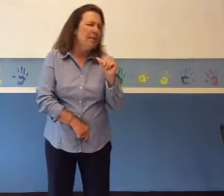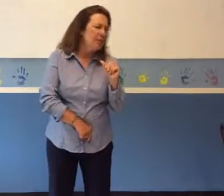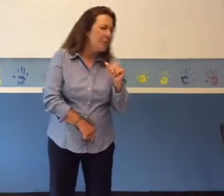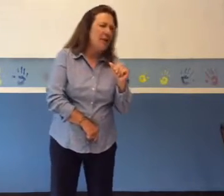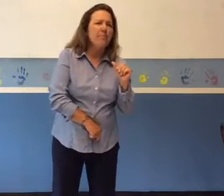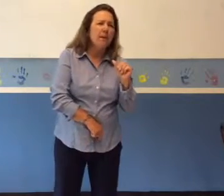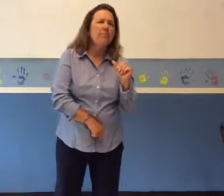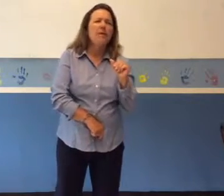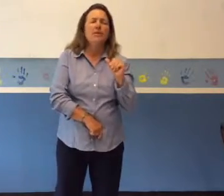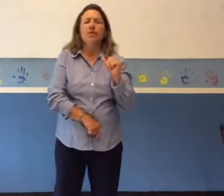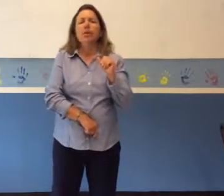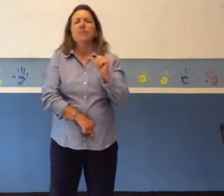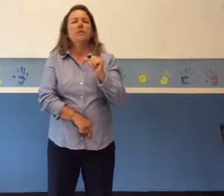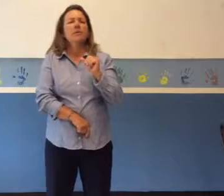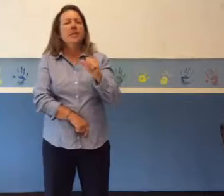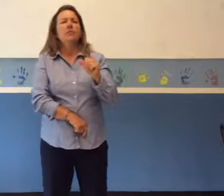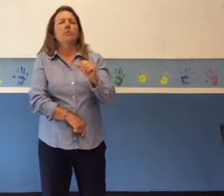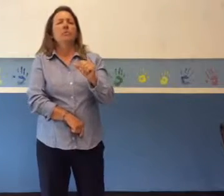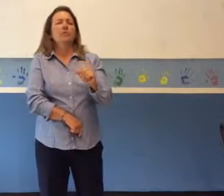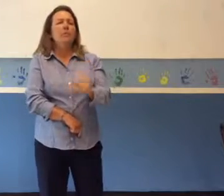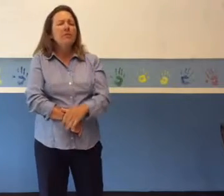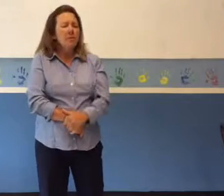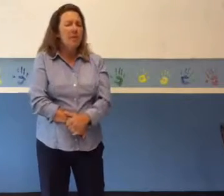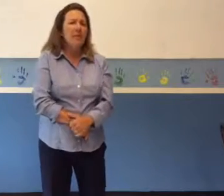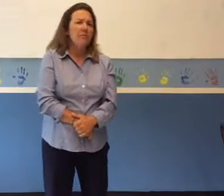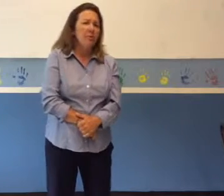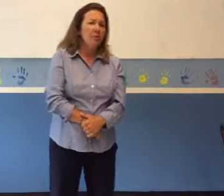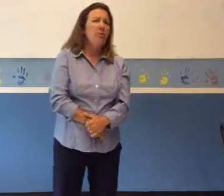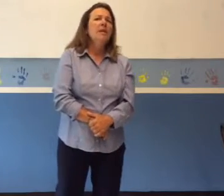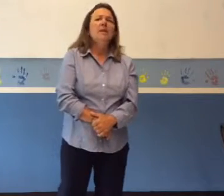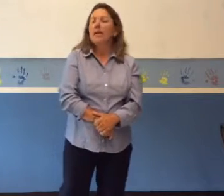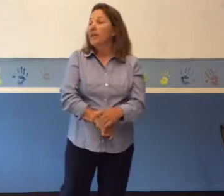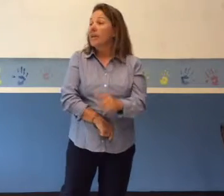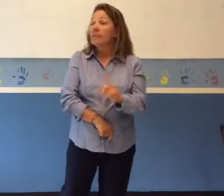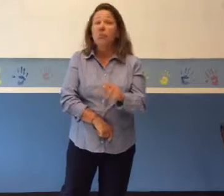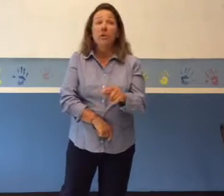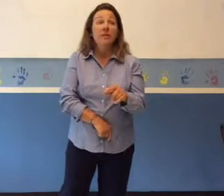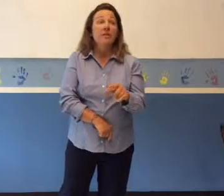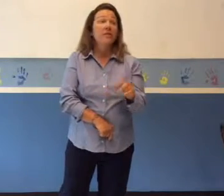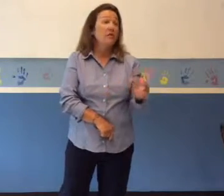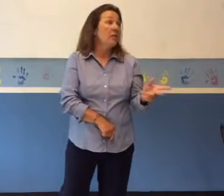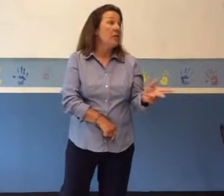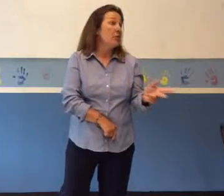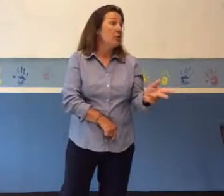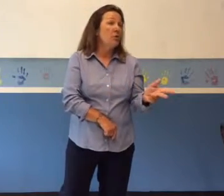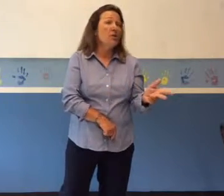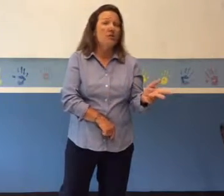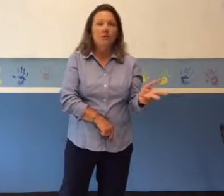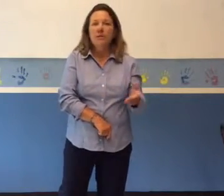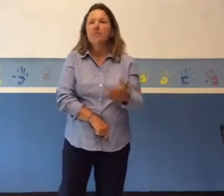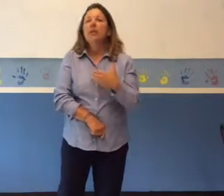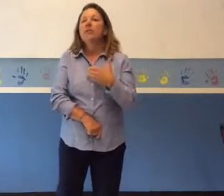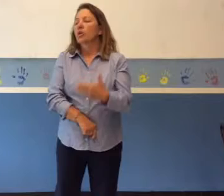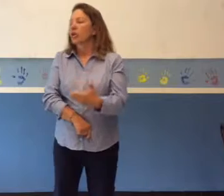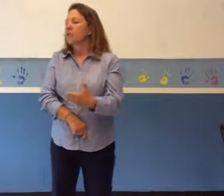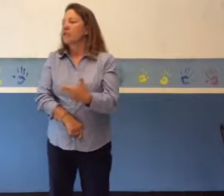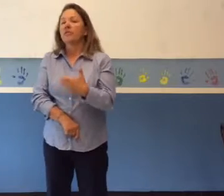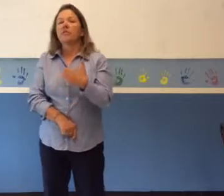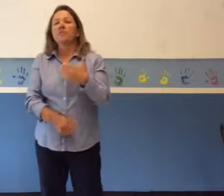leave to find better paying jobs. This would be especially beneficial in areas where there exist teacher shortages. The current system